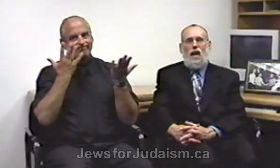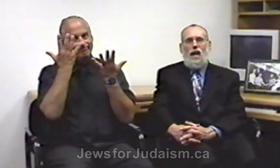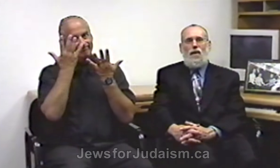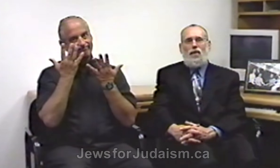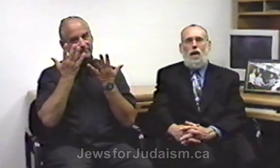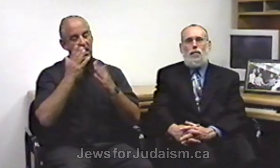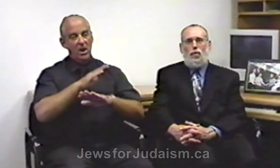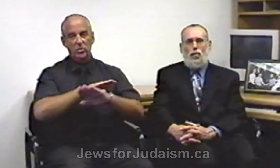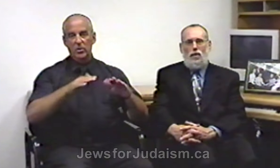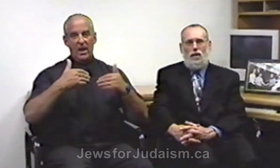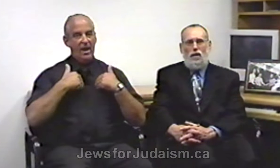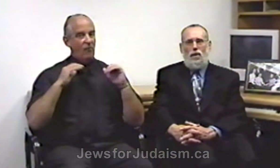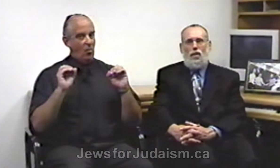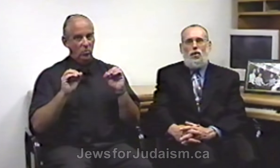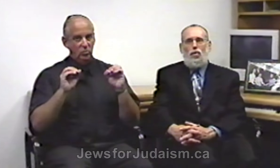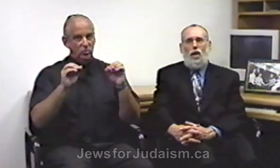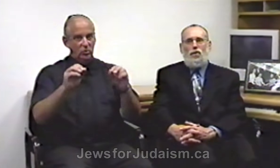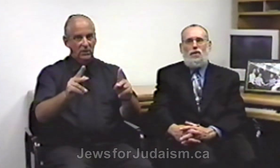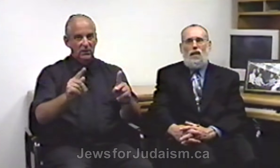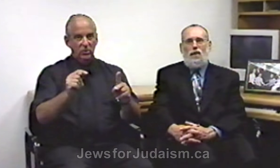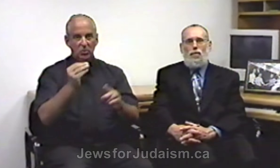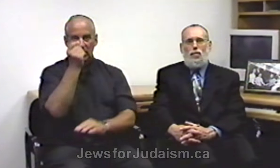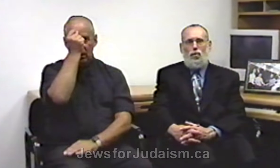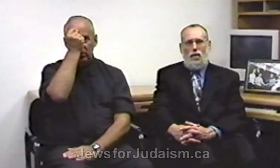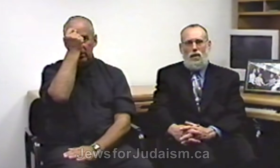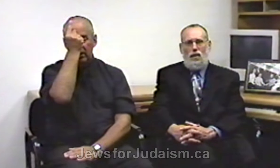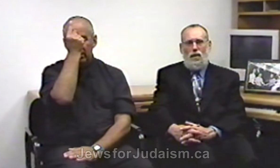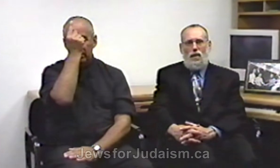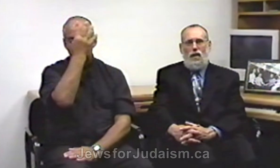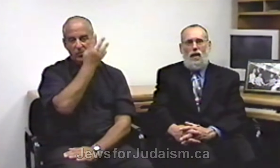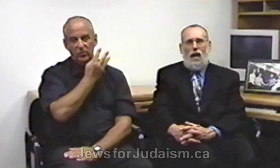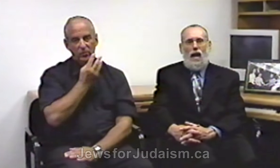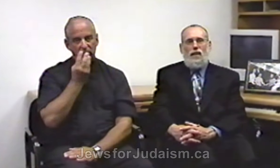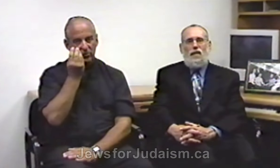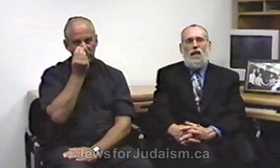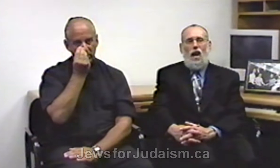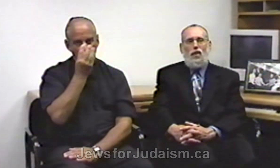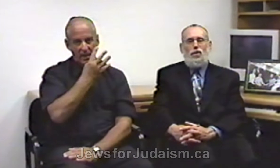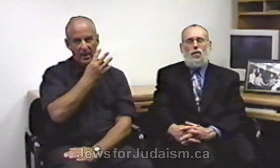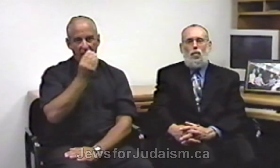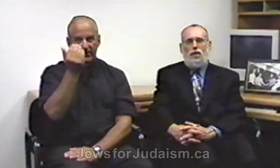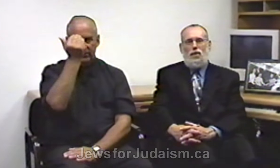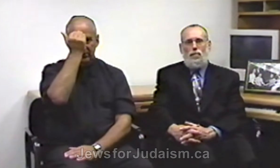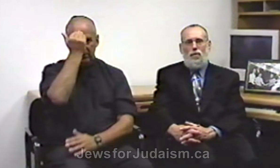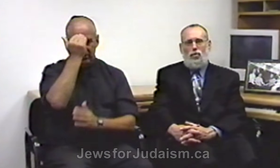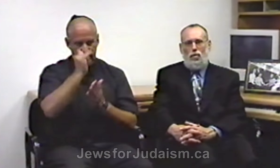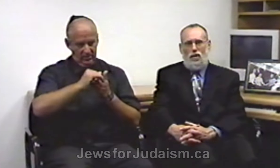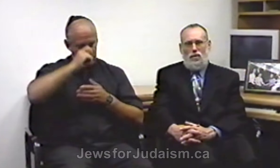not have an opportunity to understand the beauty and the knowledge and wisdom of Judaism.